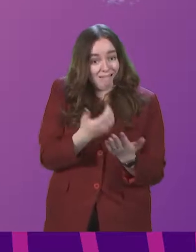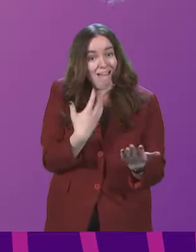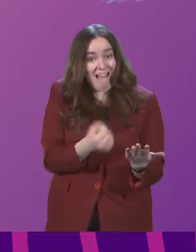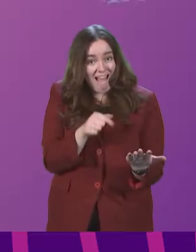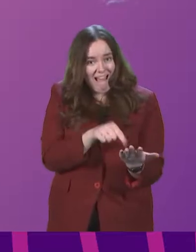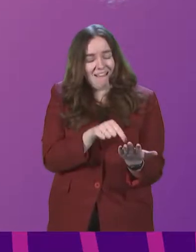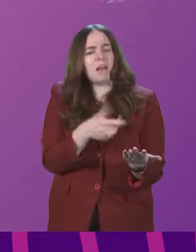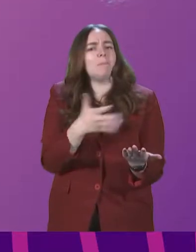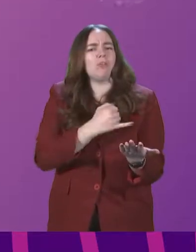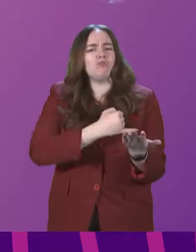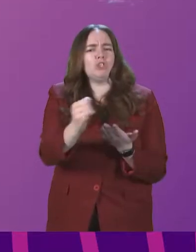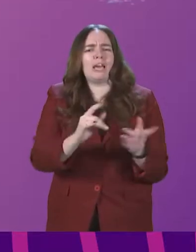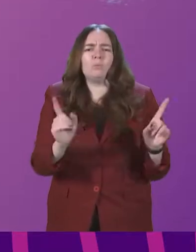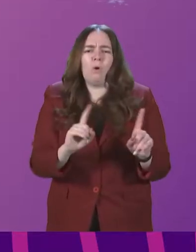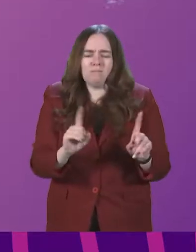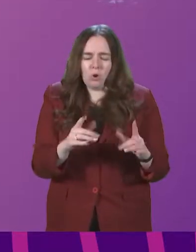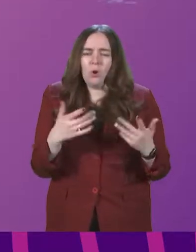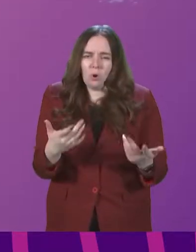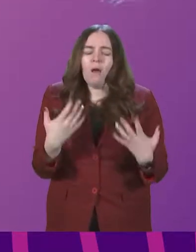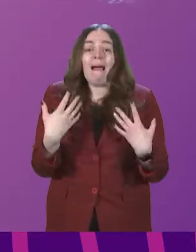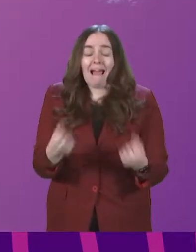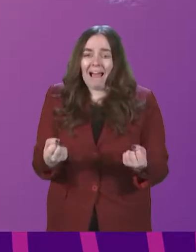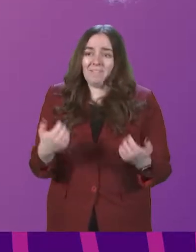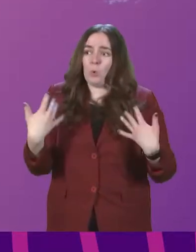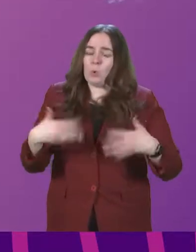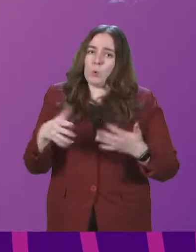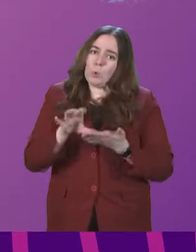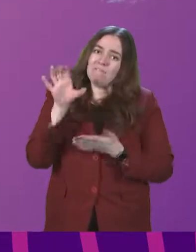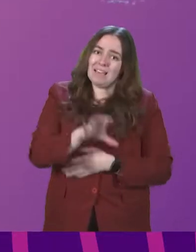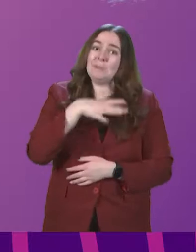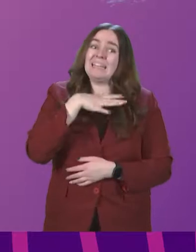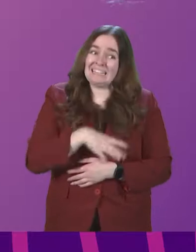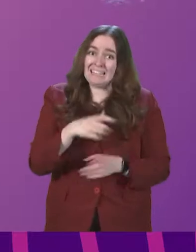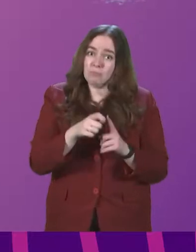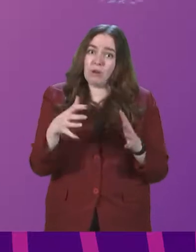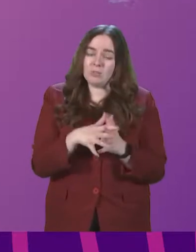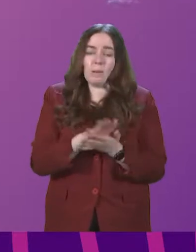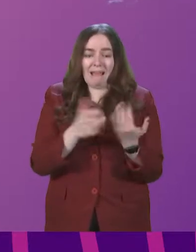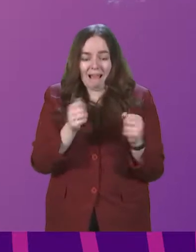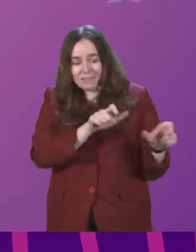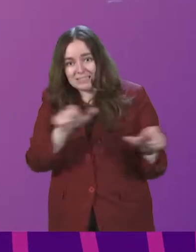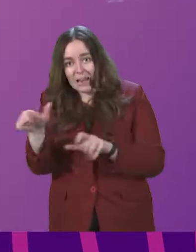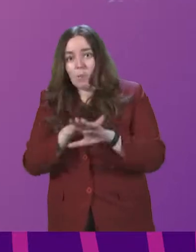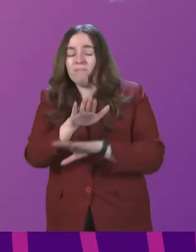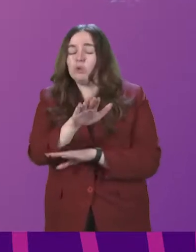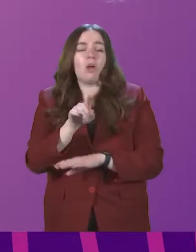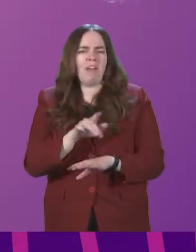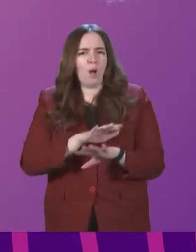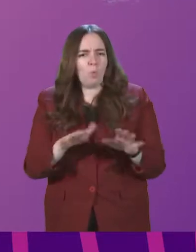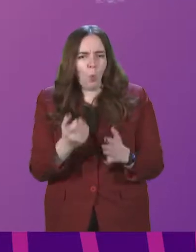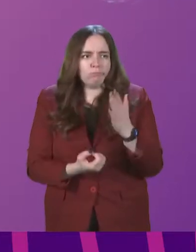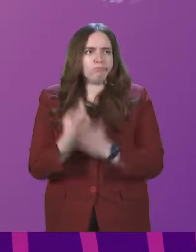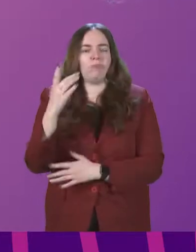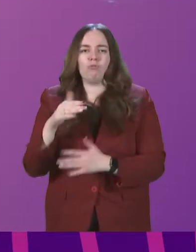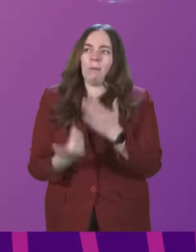rejected. And given that there is significant investment needed in Presswick to give it a sustainable future, and that is no longer going to come from